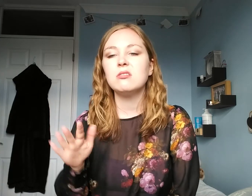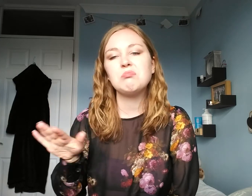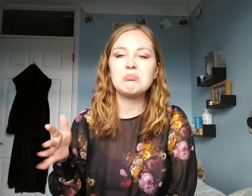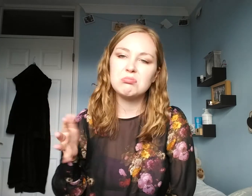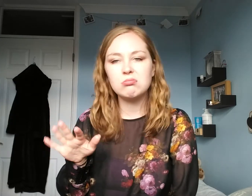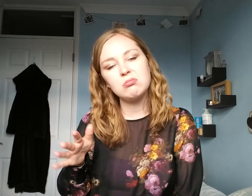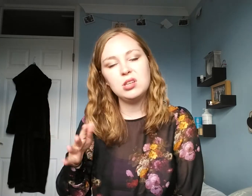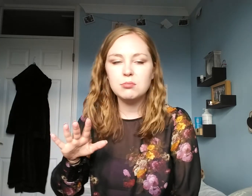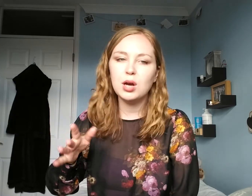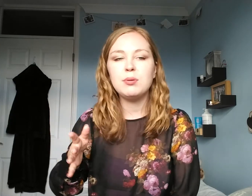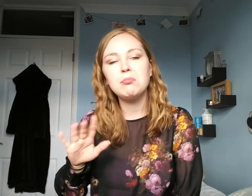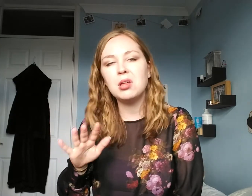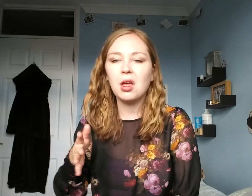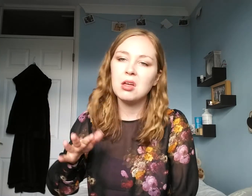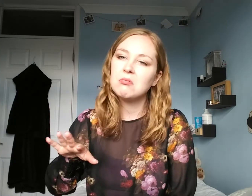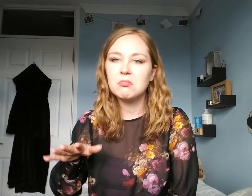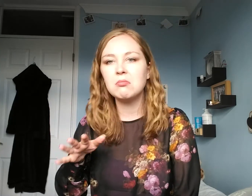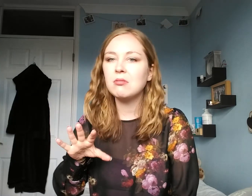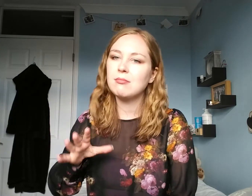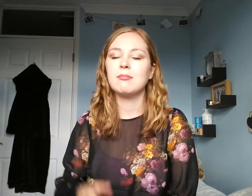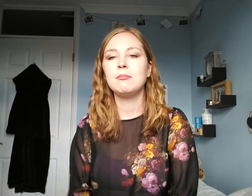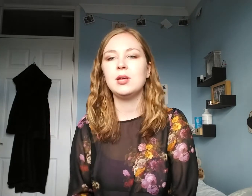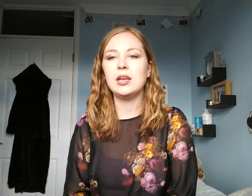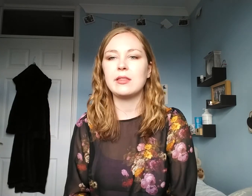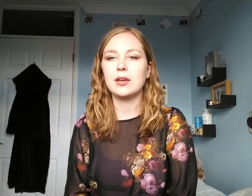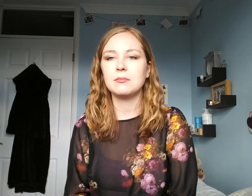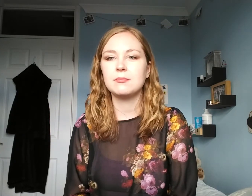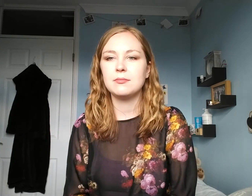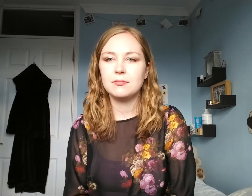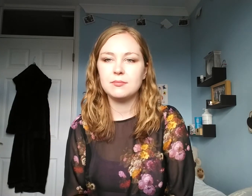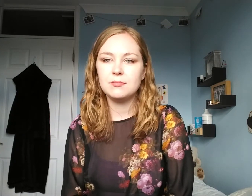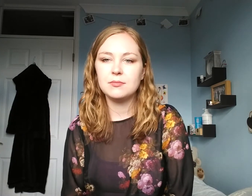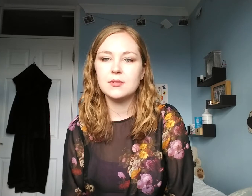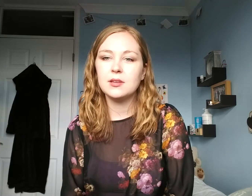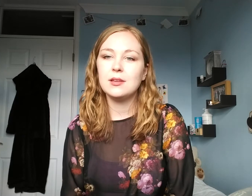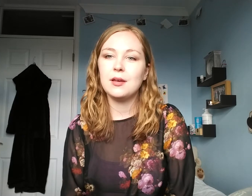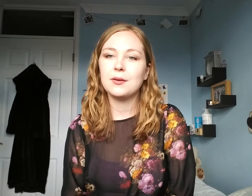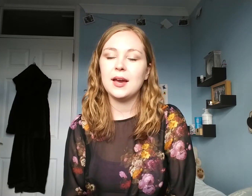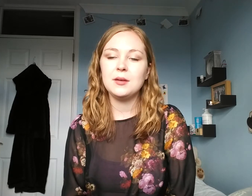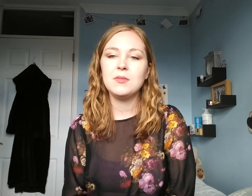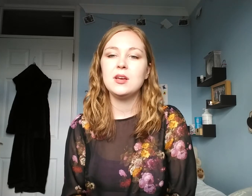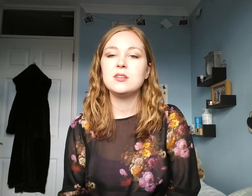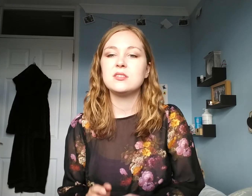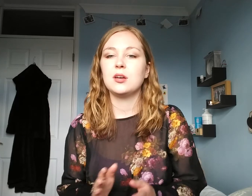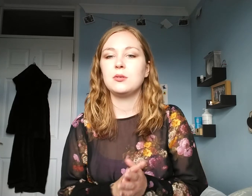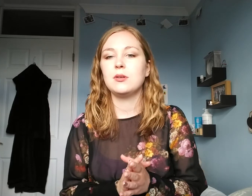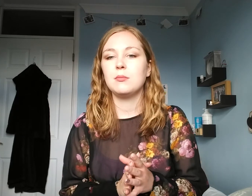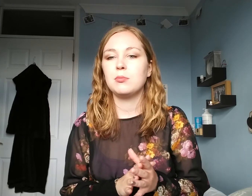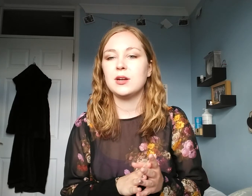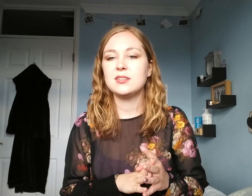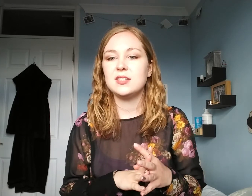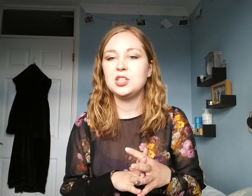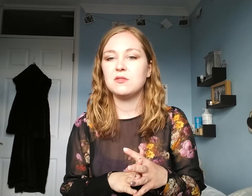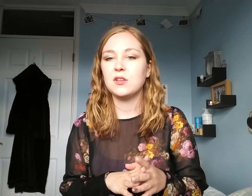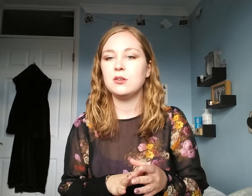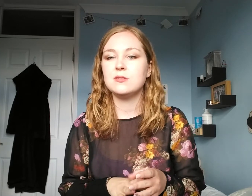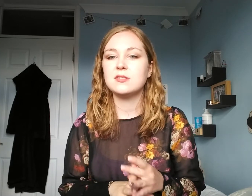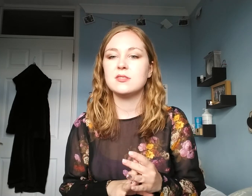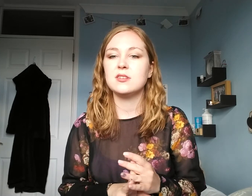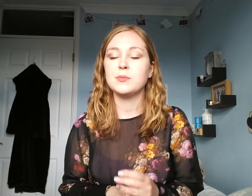Or you might be meh. Bit of nothing. Okay? So, practice each of those as